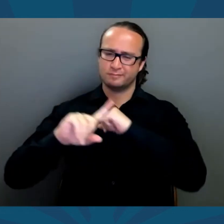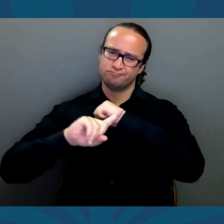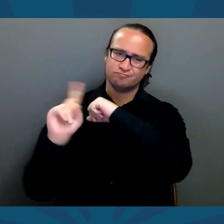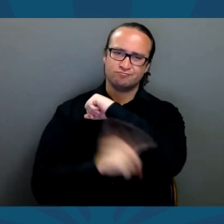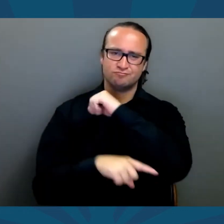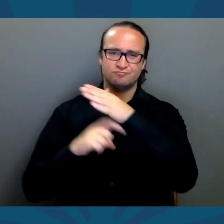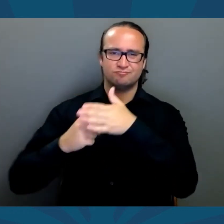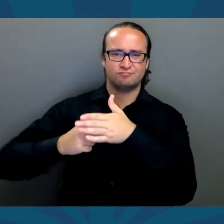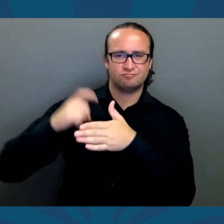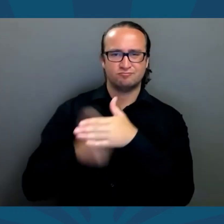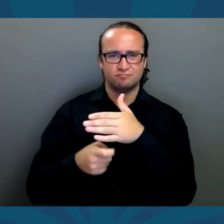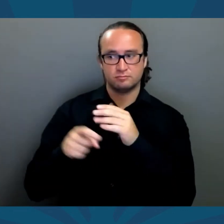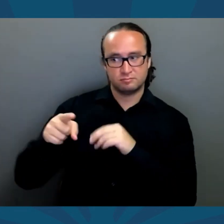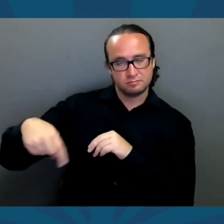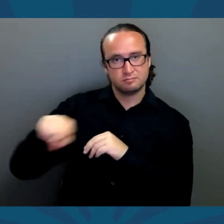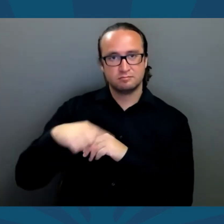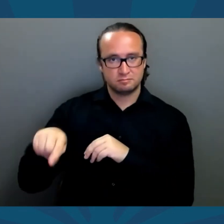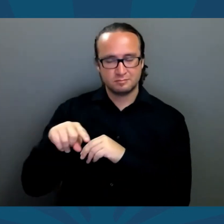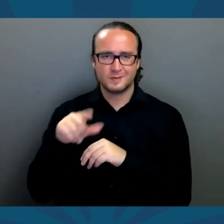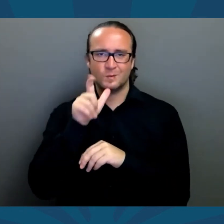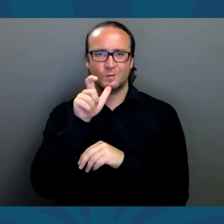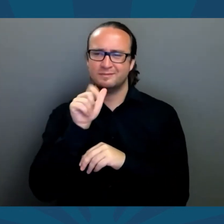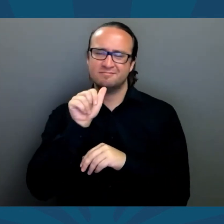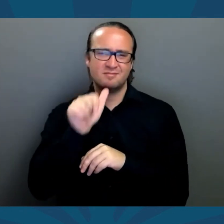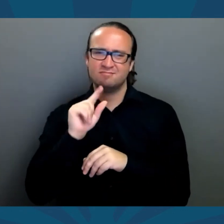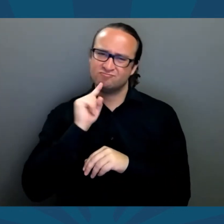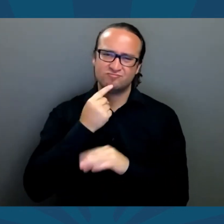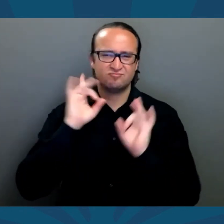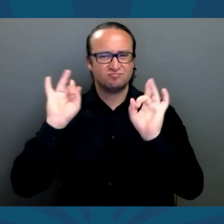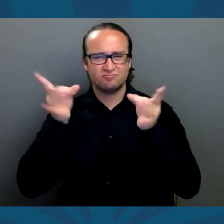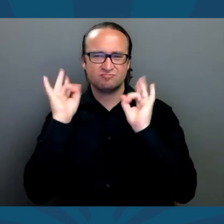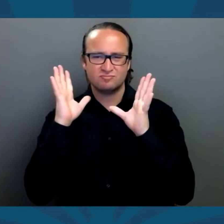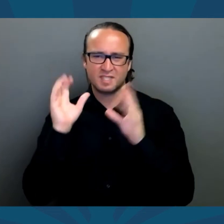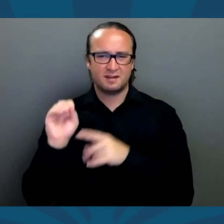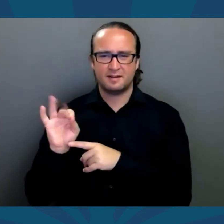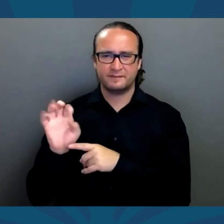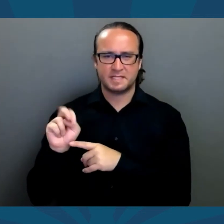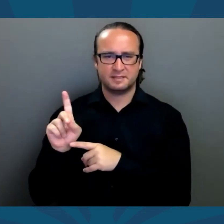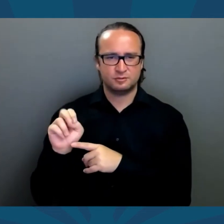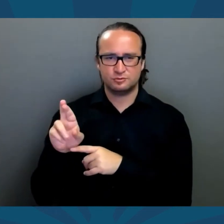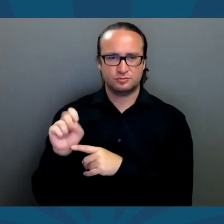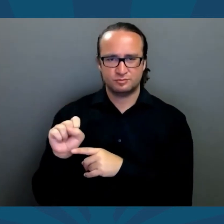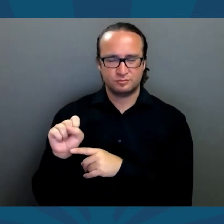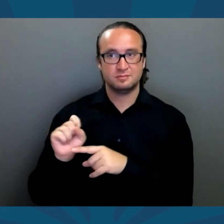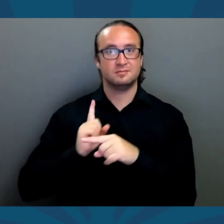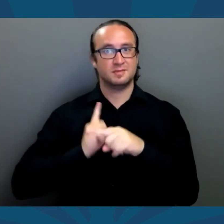My plan would impose fines and restitution on nonviolent fiscal offenders